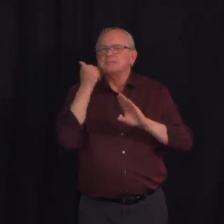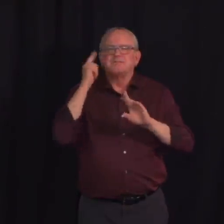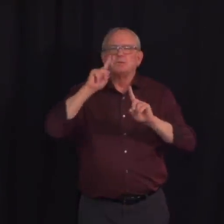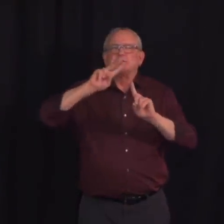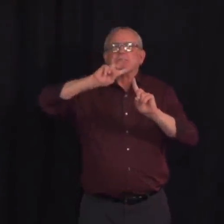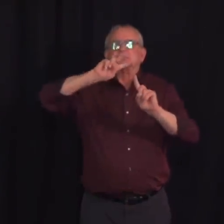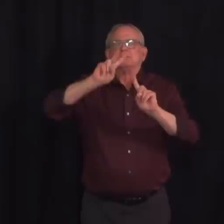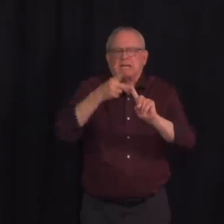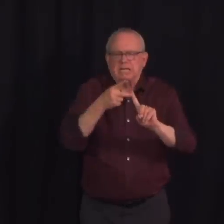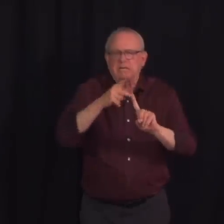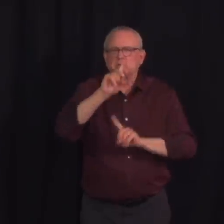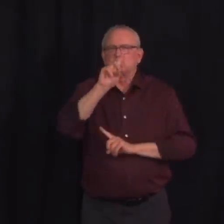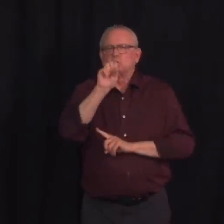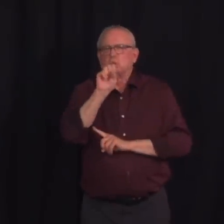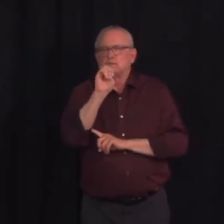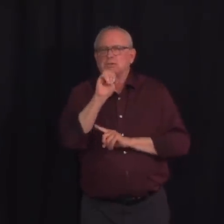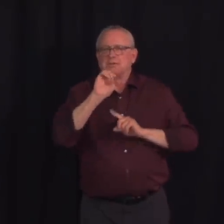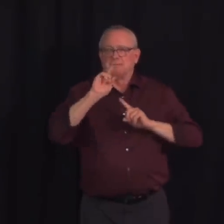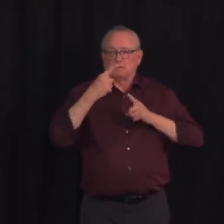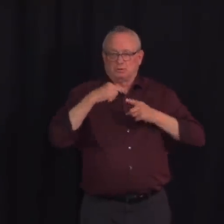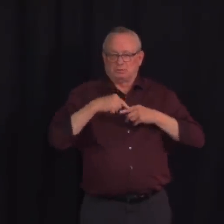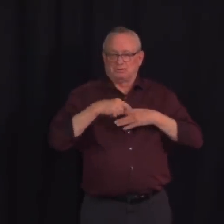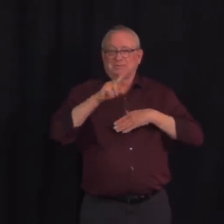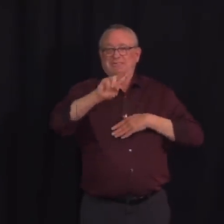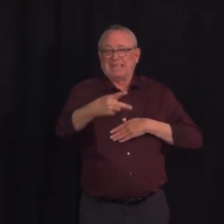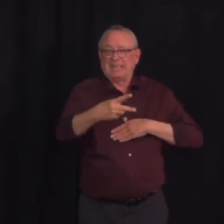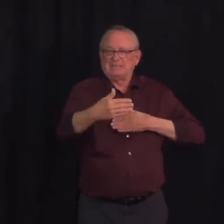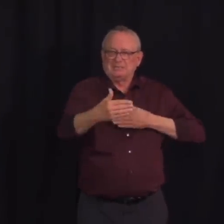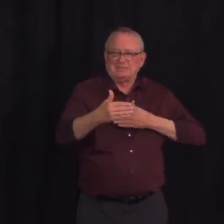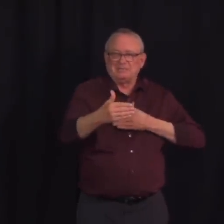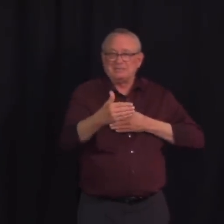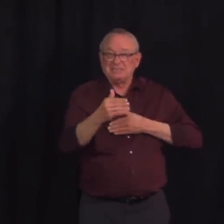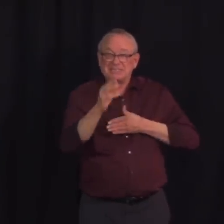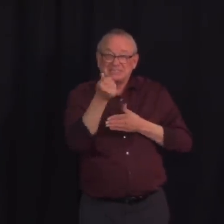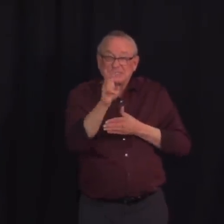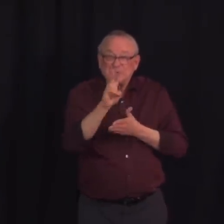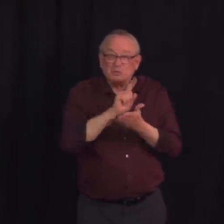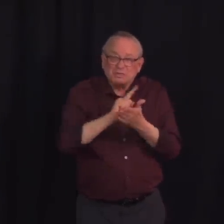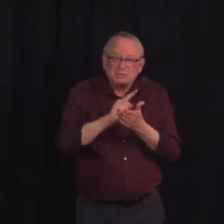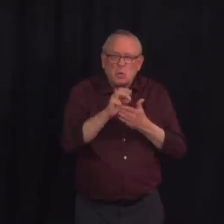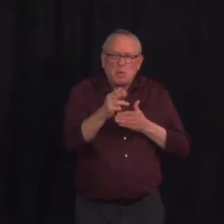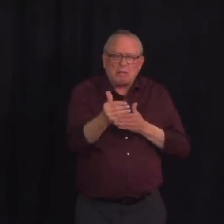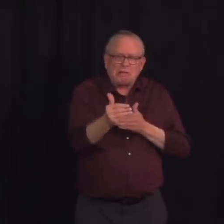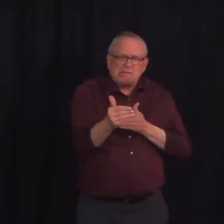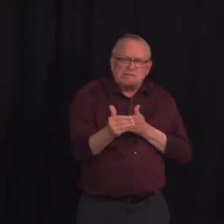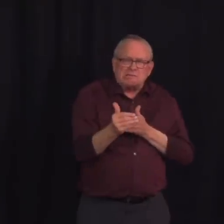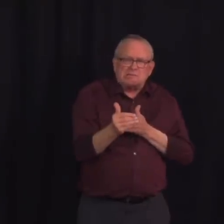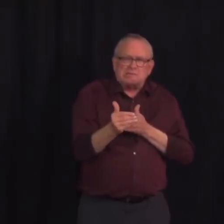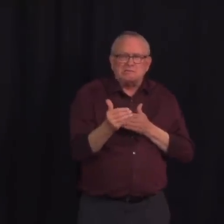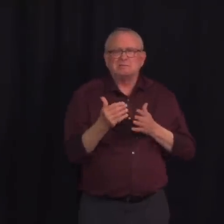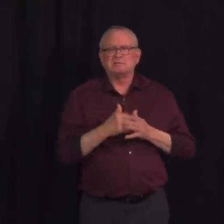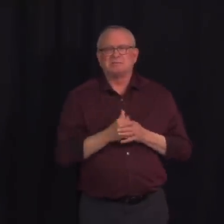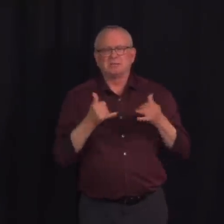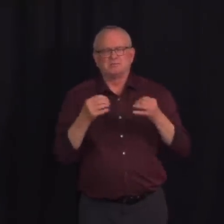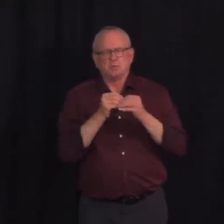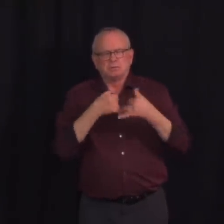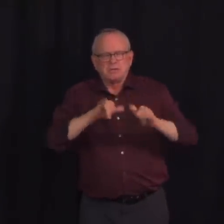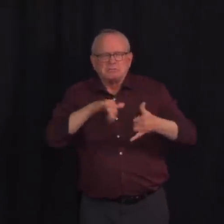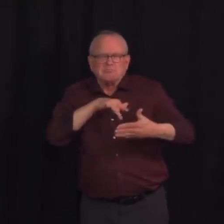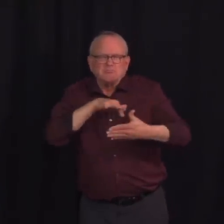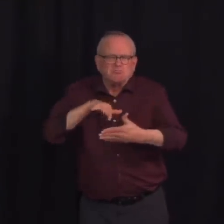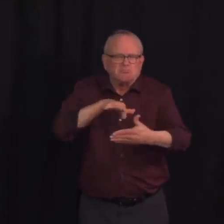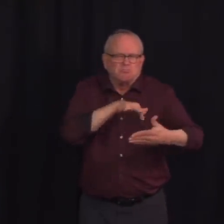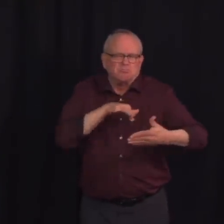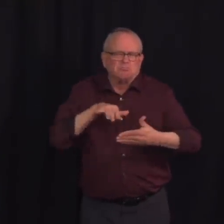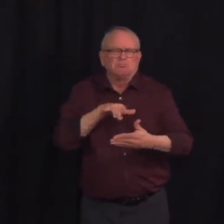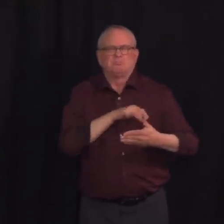It has now been three weeks since our latest health measures were announced and I know that they have impacted all of us. Yet the